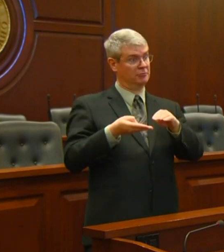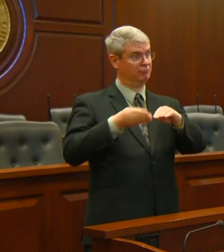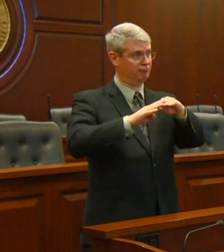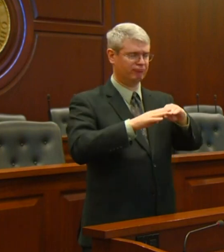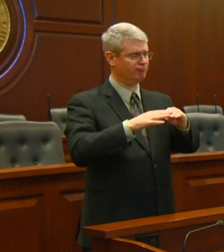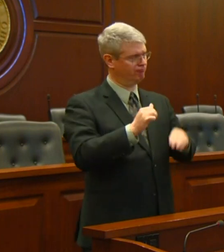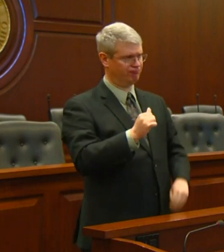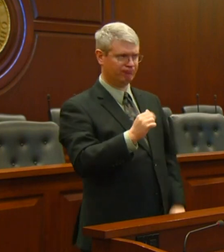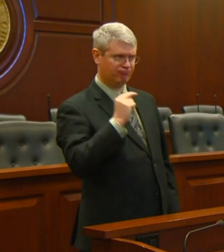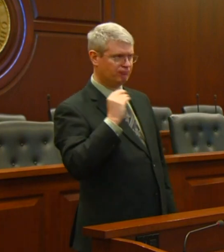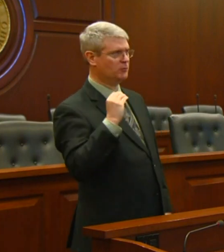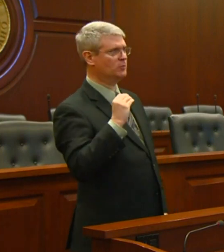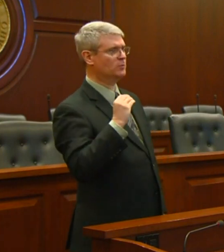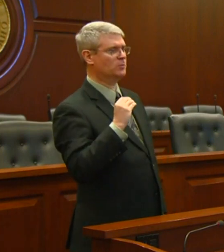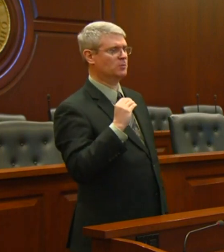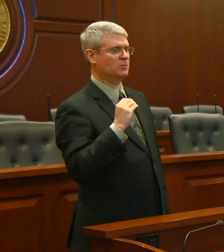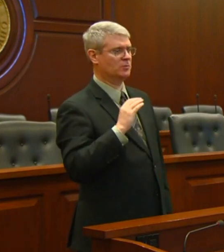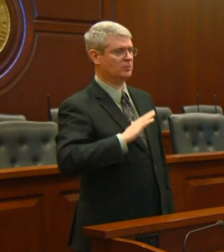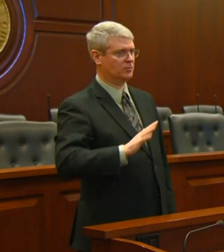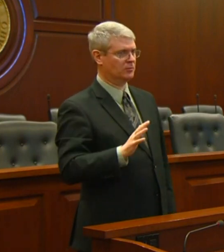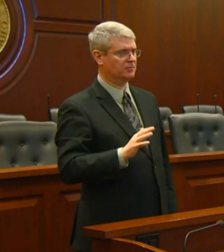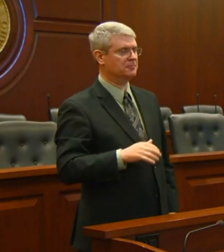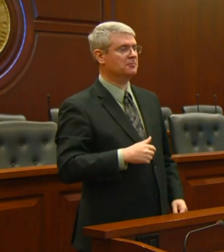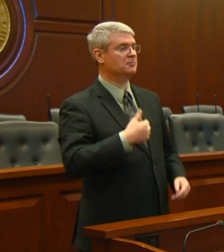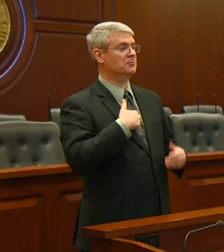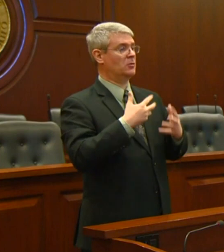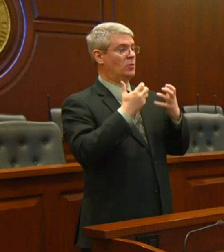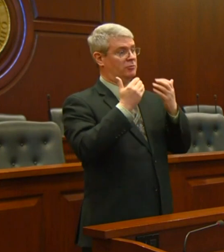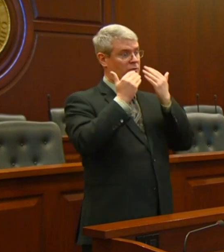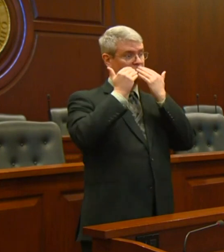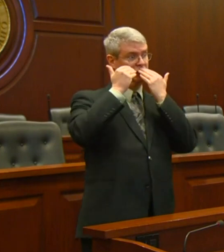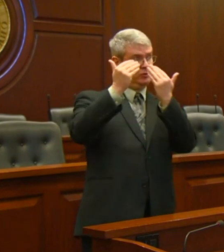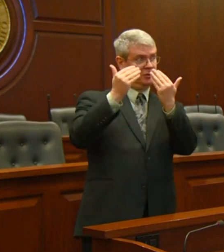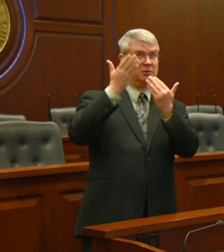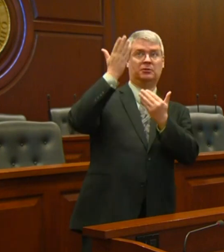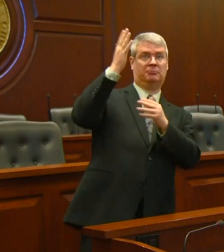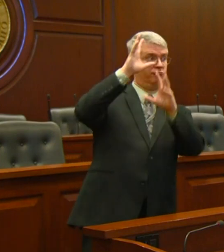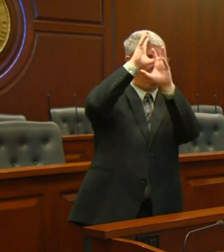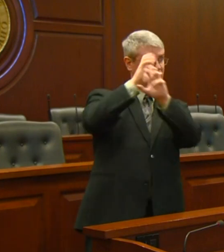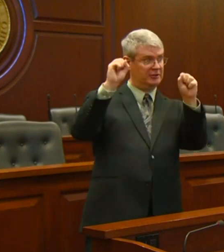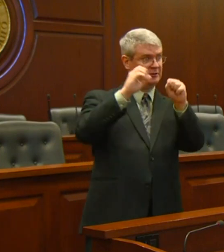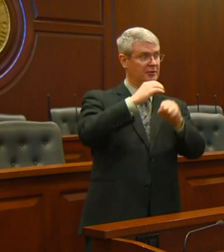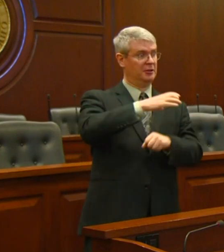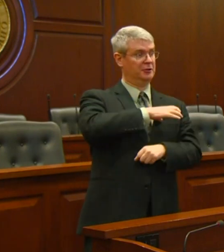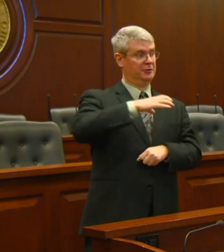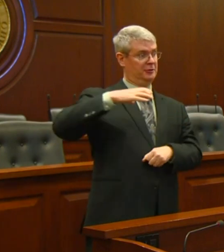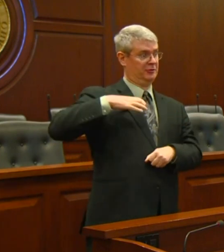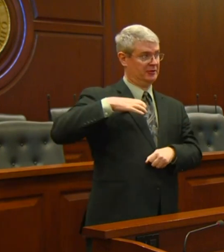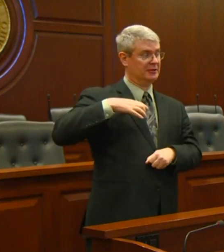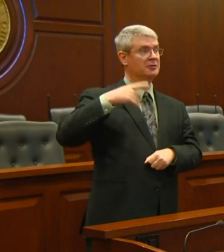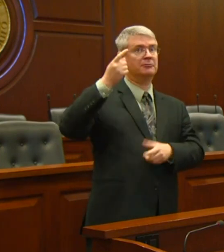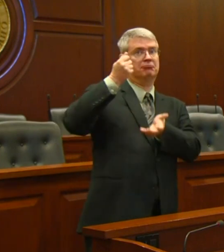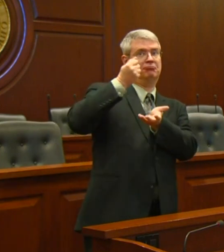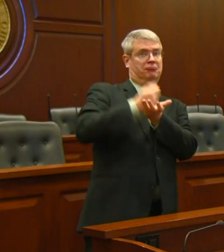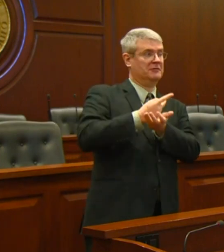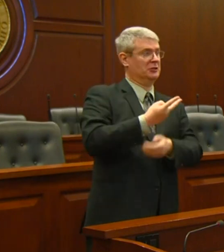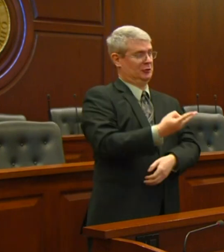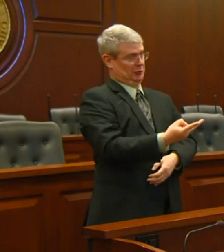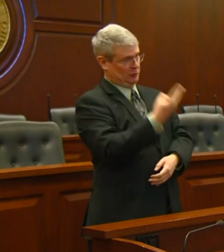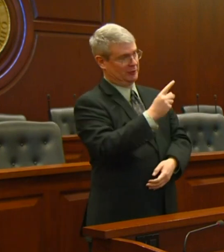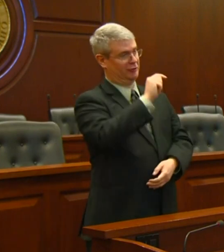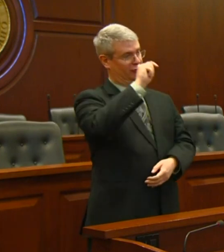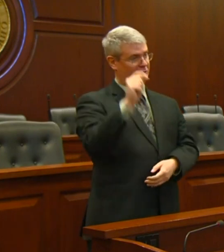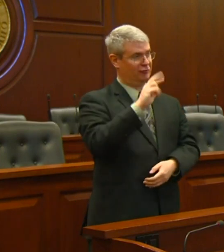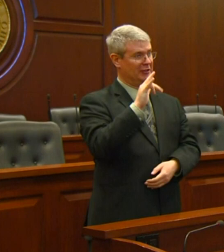Trump and Congress for bringing forth a $2 trillion stimulus plan to battle the harmful effects of COVID